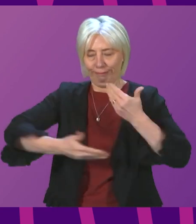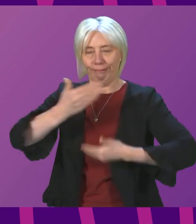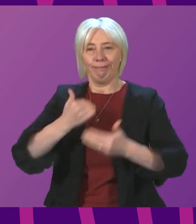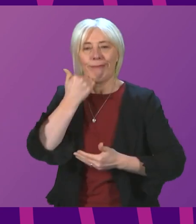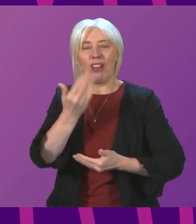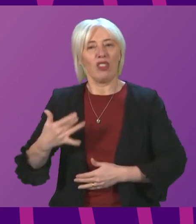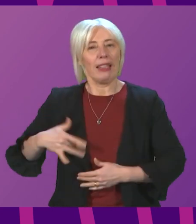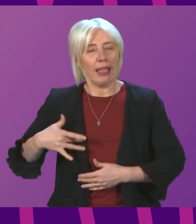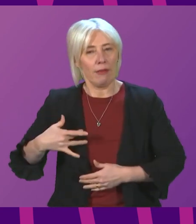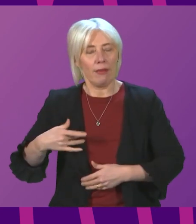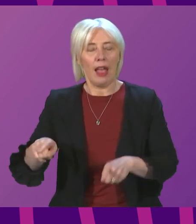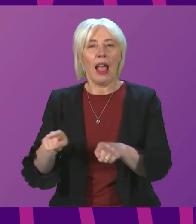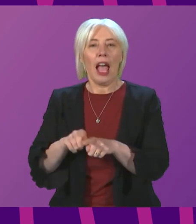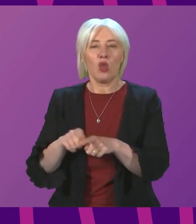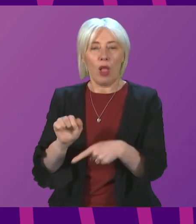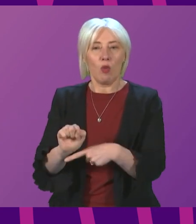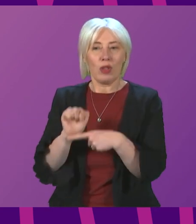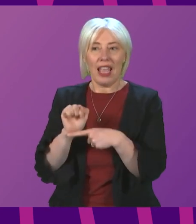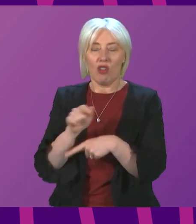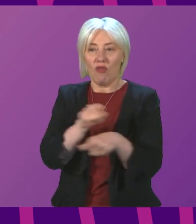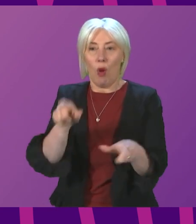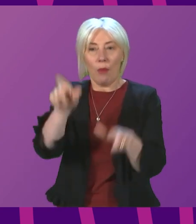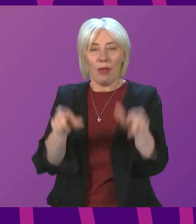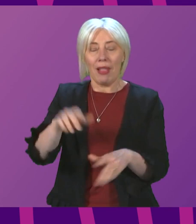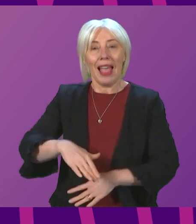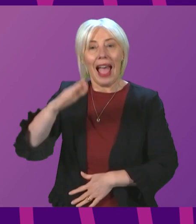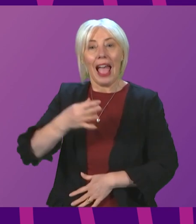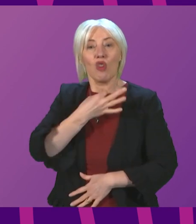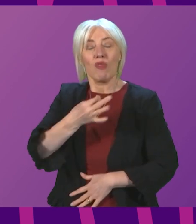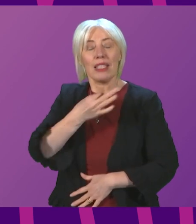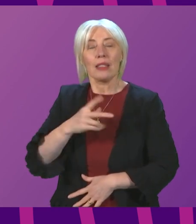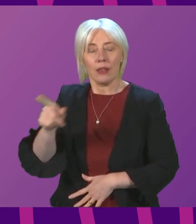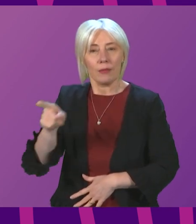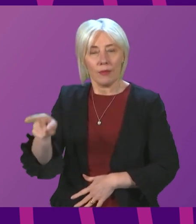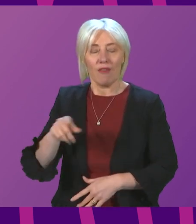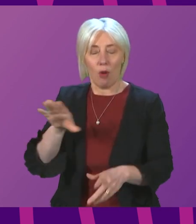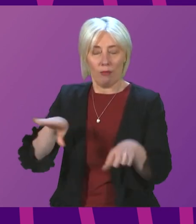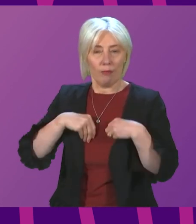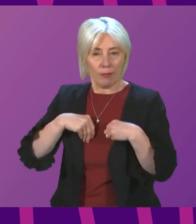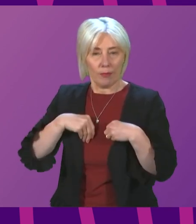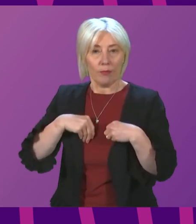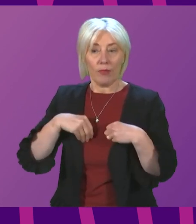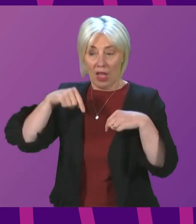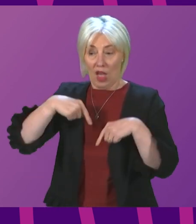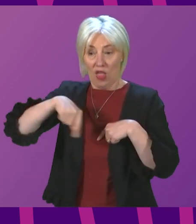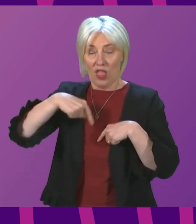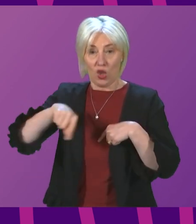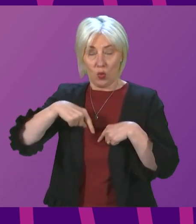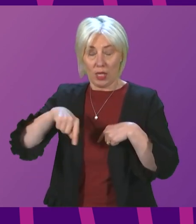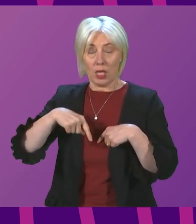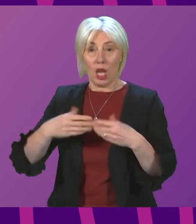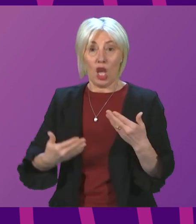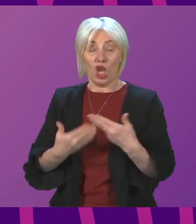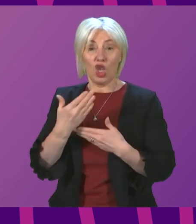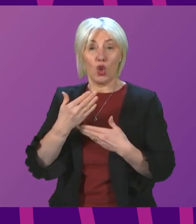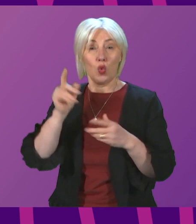important for the protection of those at highest clinical risk from COVID. Indeed, this week marks the introduction of a further initiative